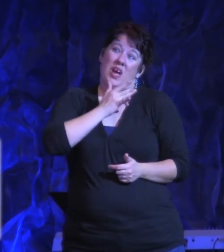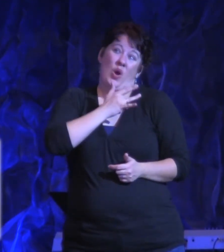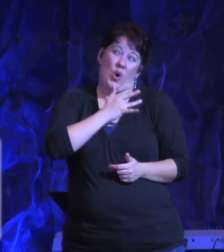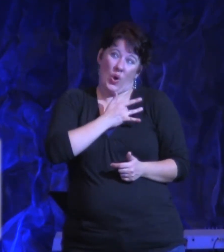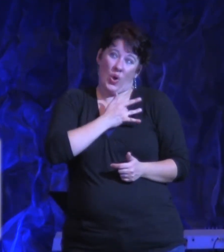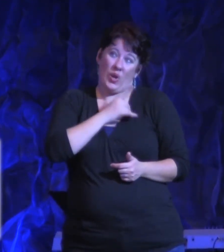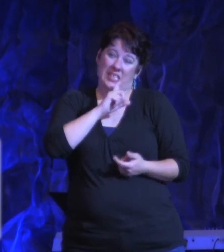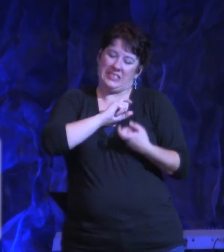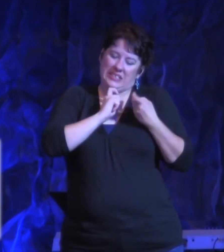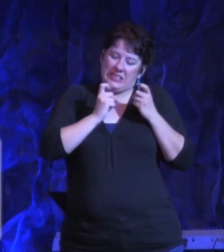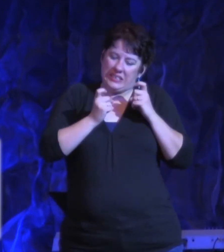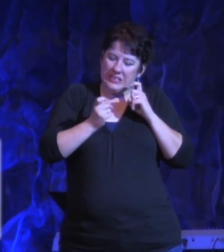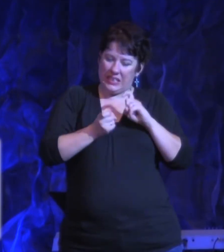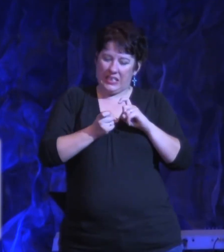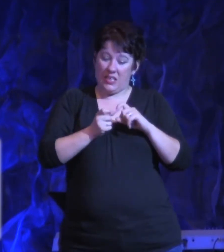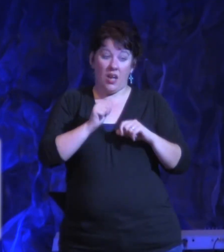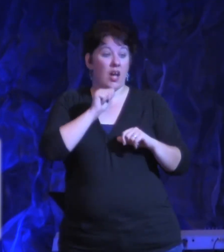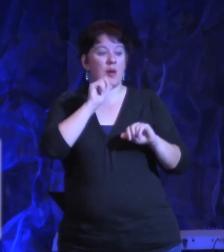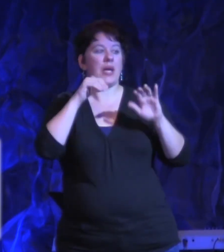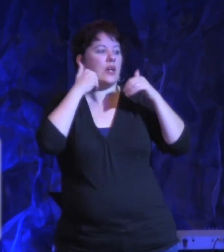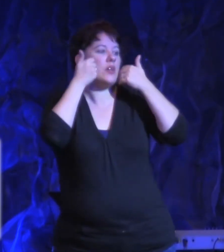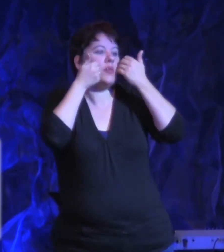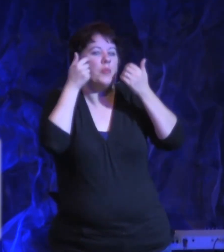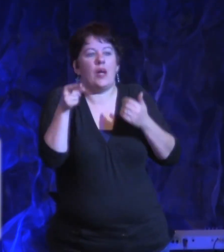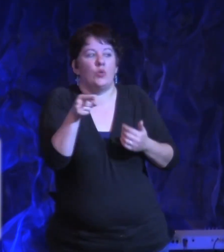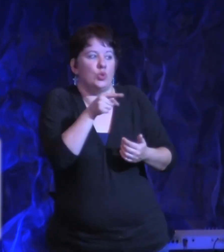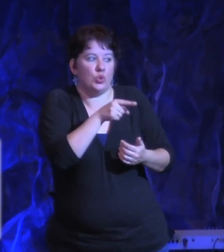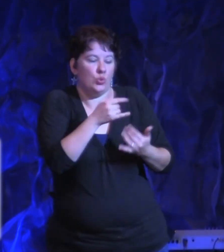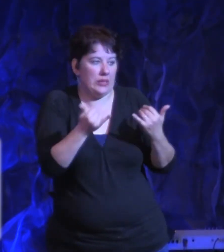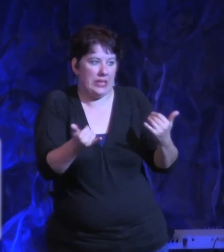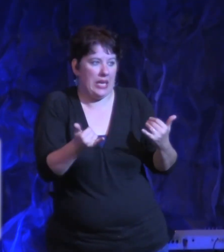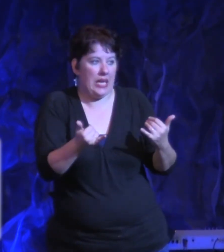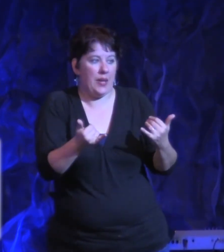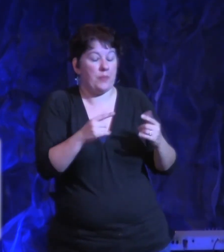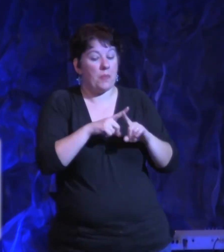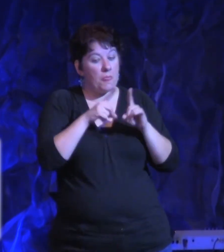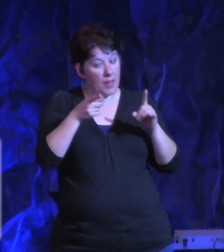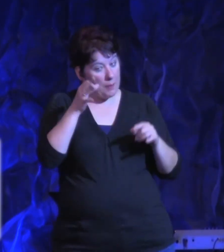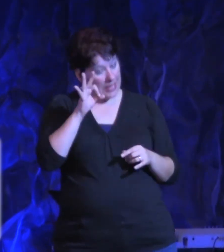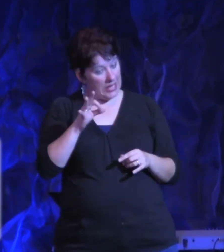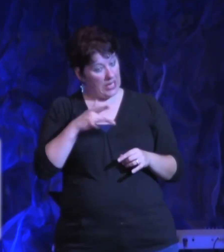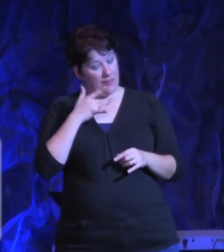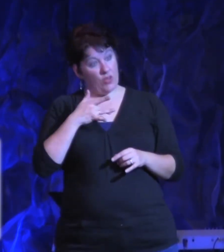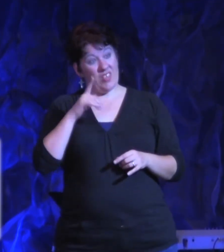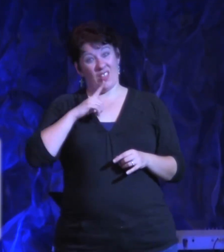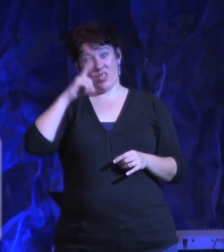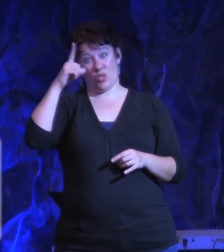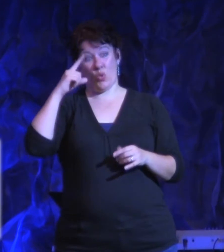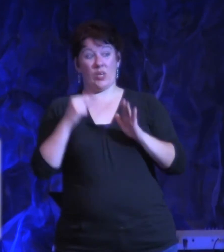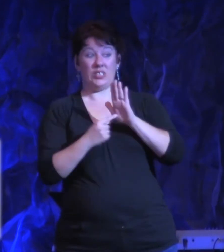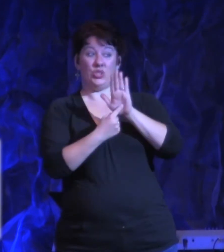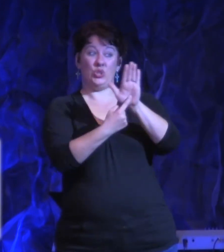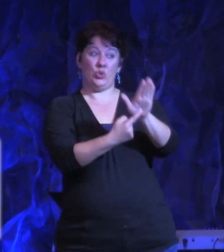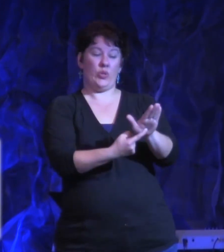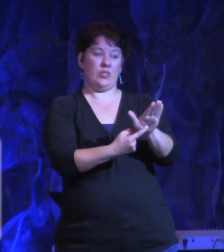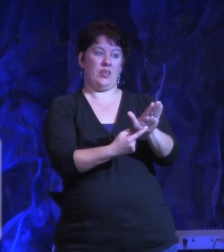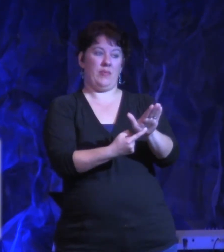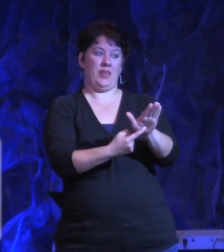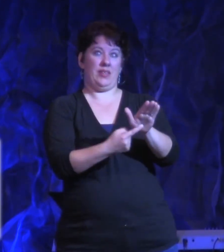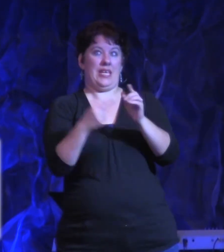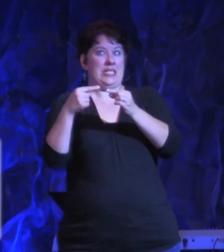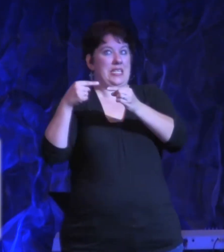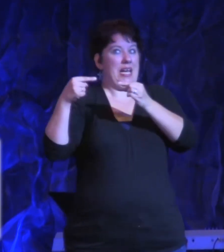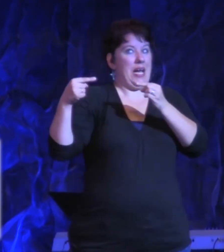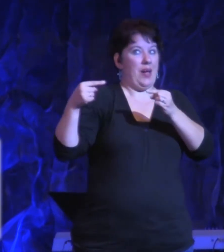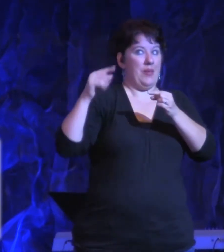embarrass you today but if you feel like the Lord's just showing you something in your life that's not in line with Him,